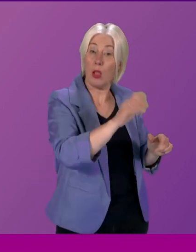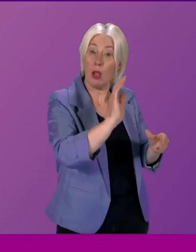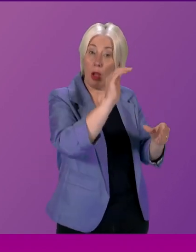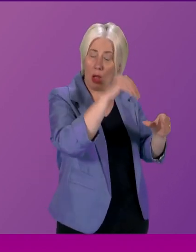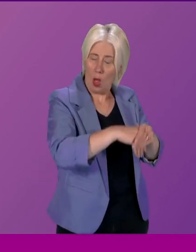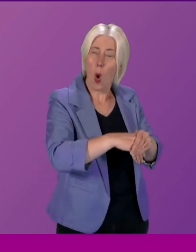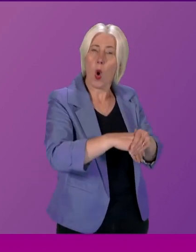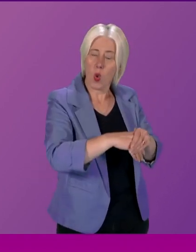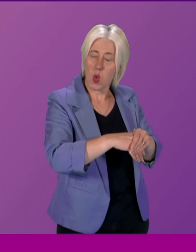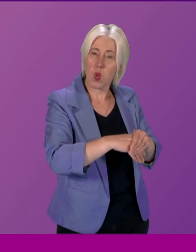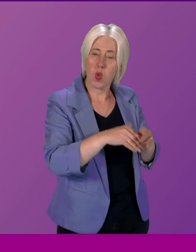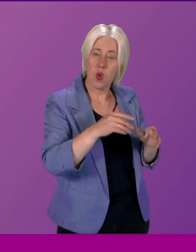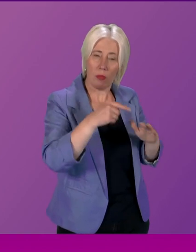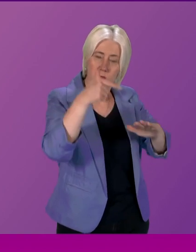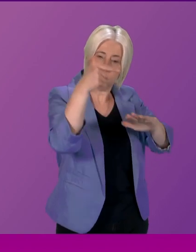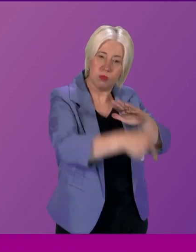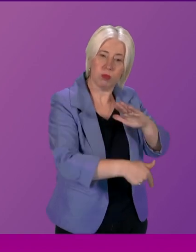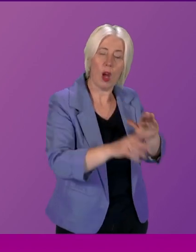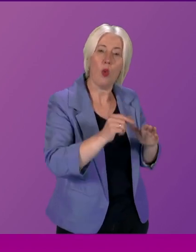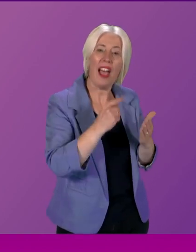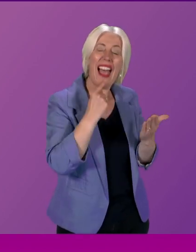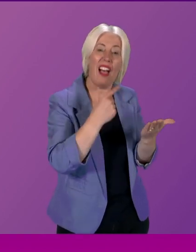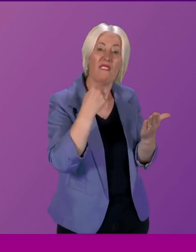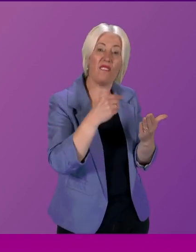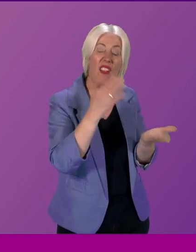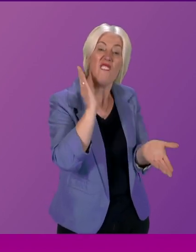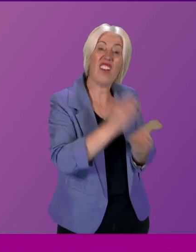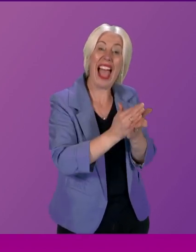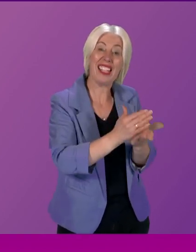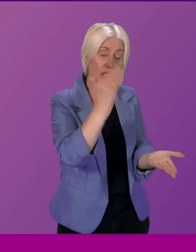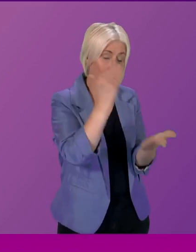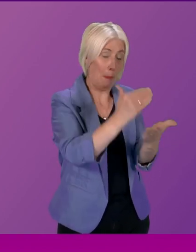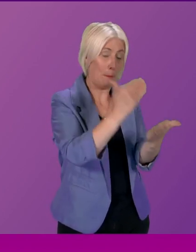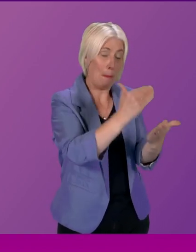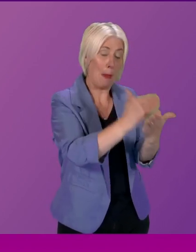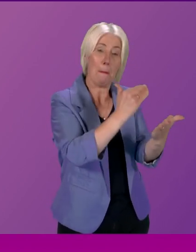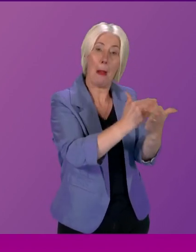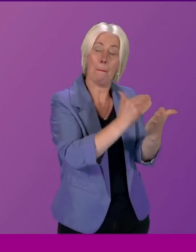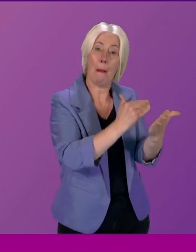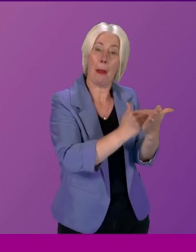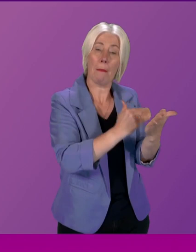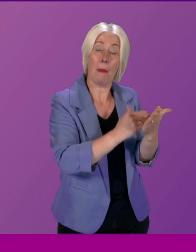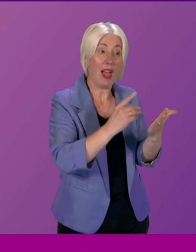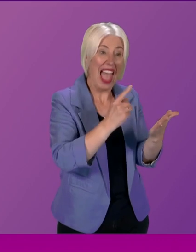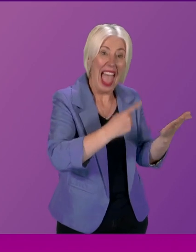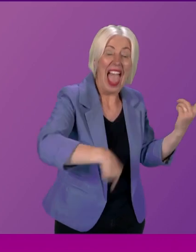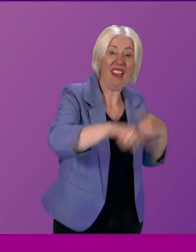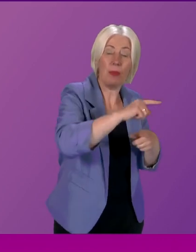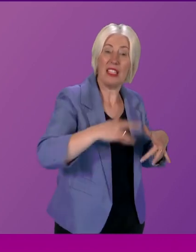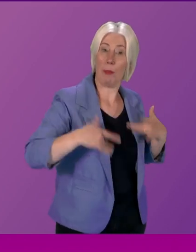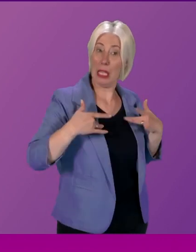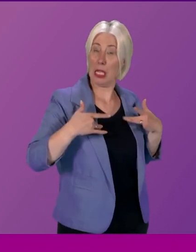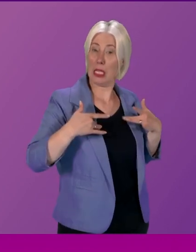gone on quite a journey, because there was a fact-based secretariat that actually underpinned everybody's opinion. And there were no bad